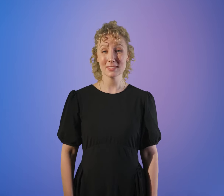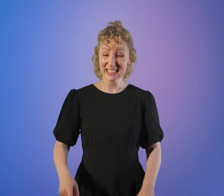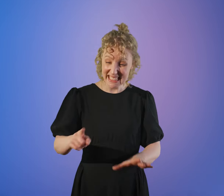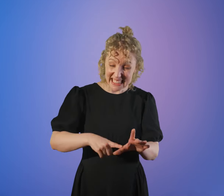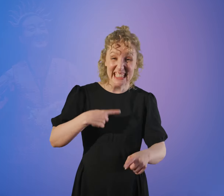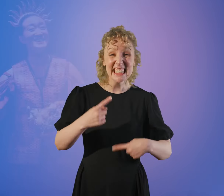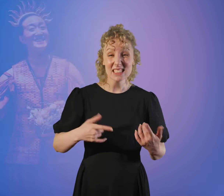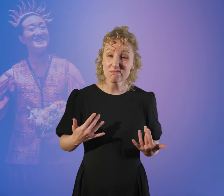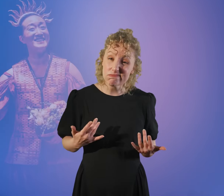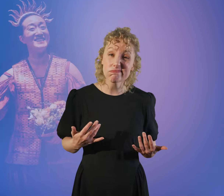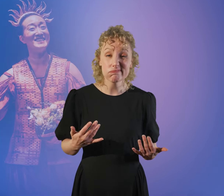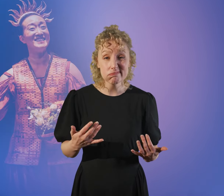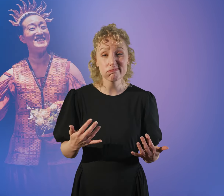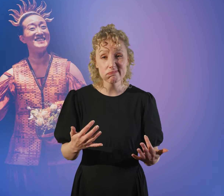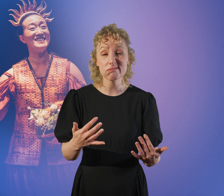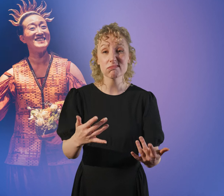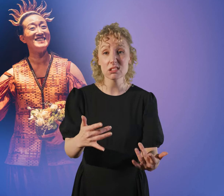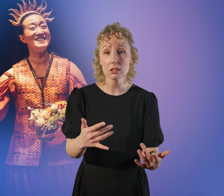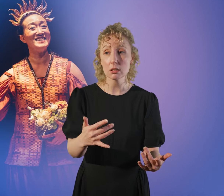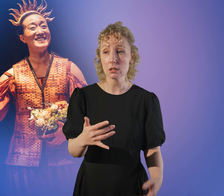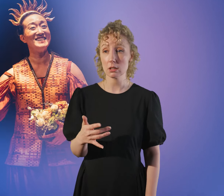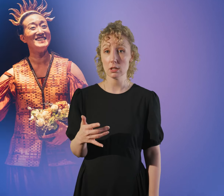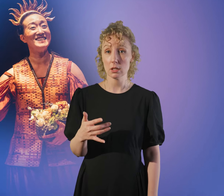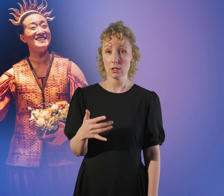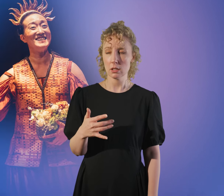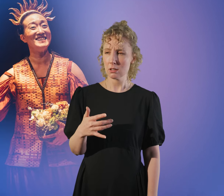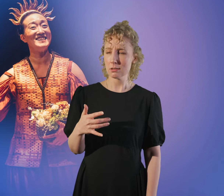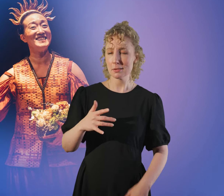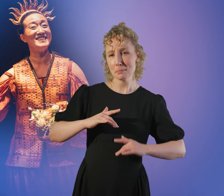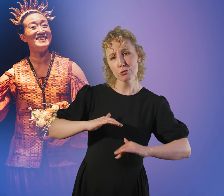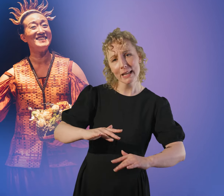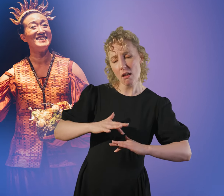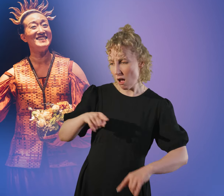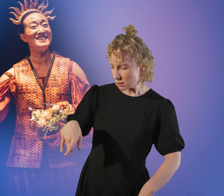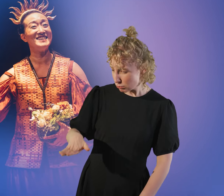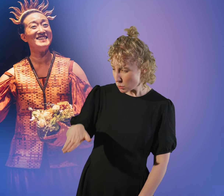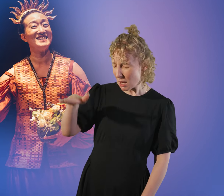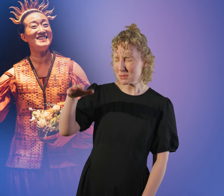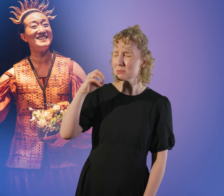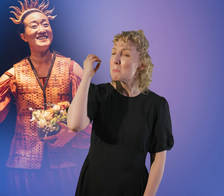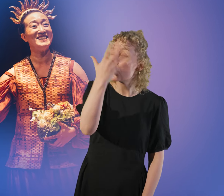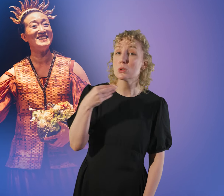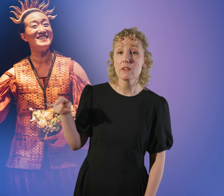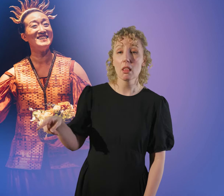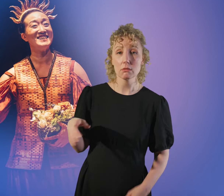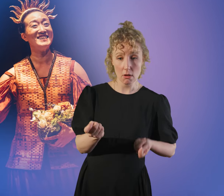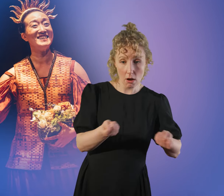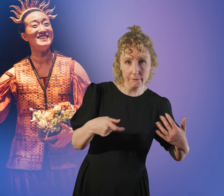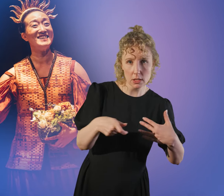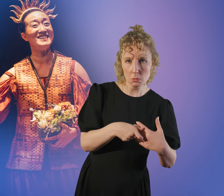Years pass, and the governor of Tarsus' wife, jealous of Marina's beauty, has turned on Marina, instructing